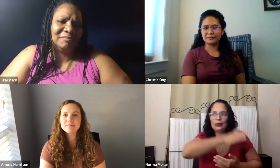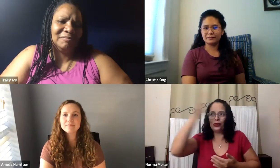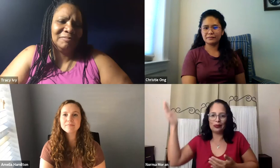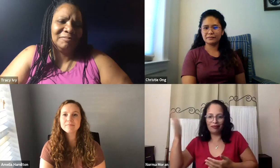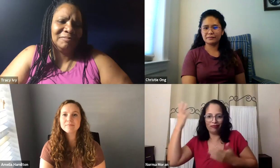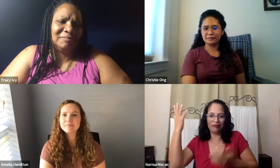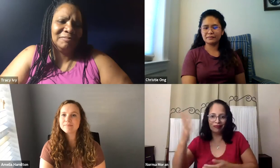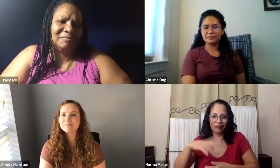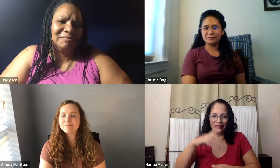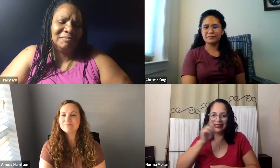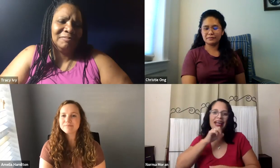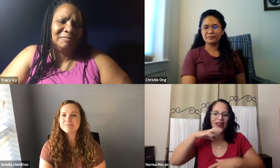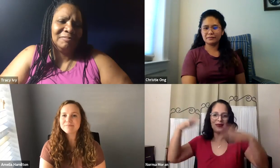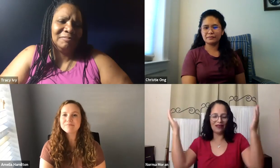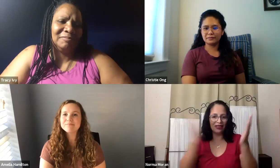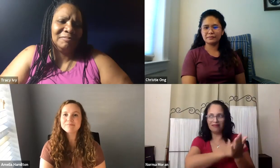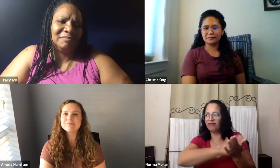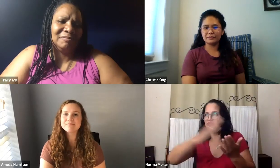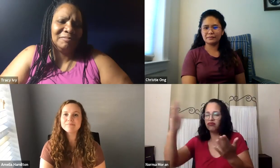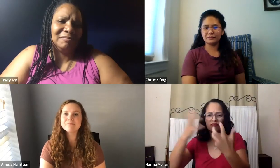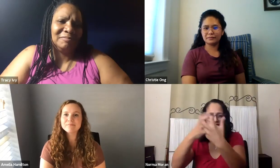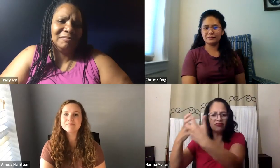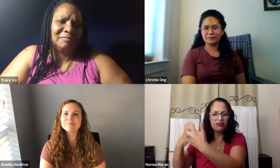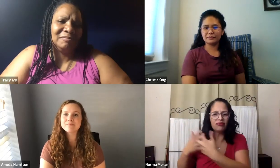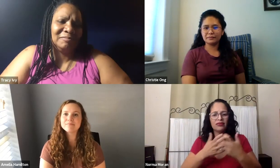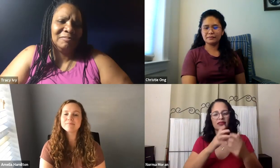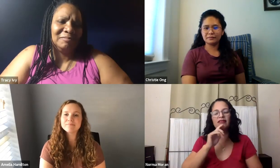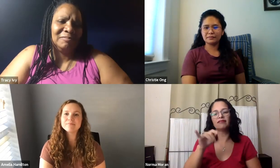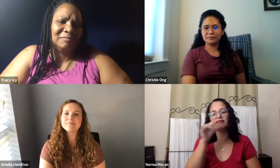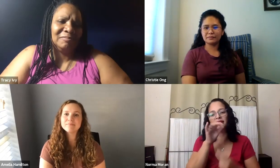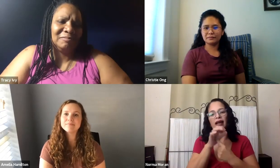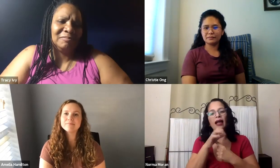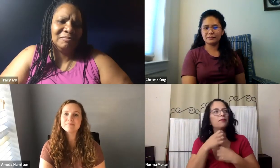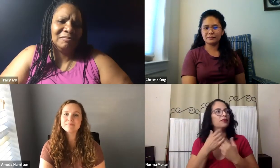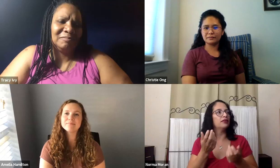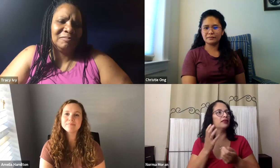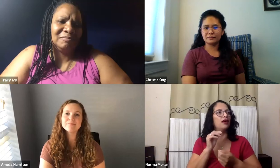campus. You know, basically we've been going now for years since my child was a, was a young child.